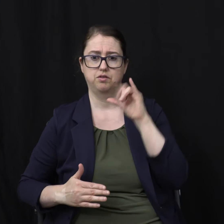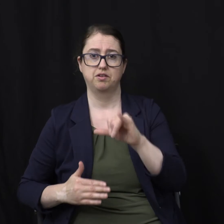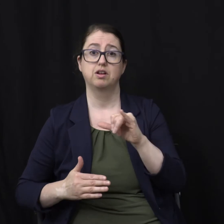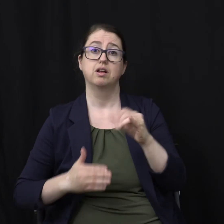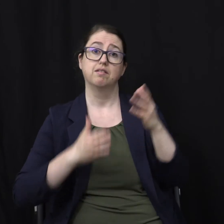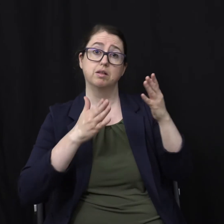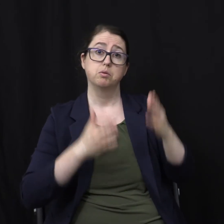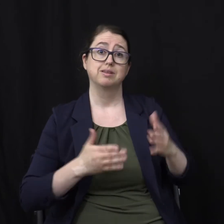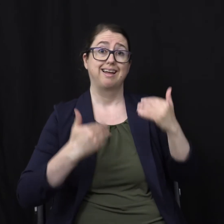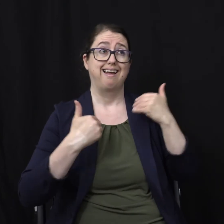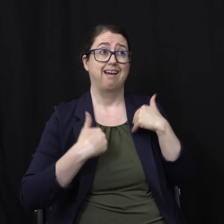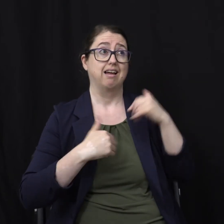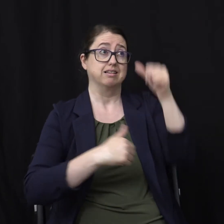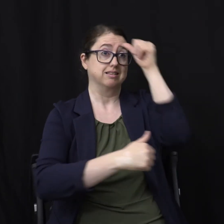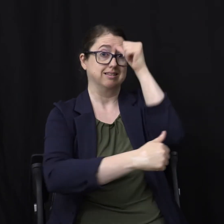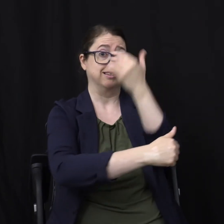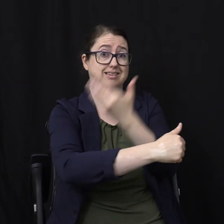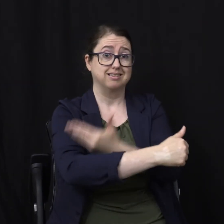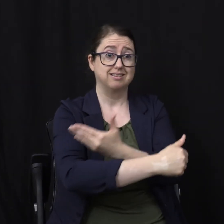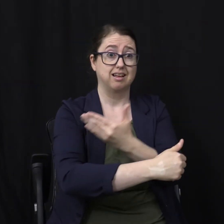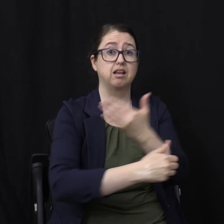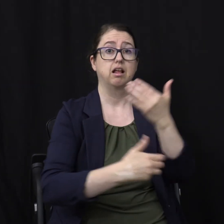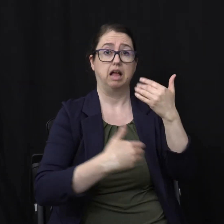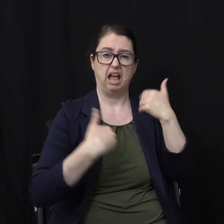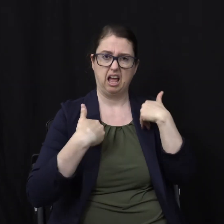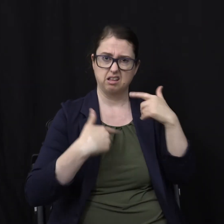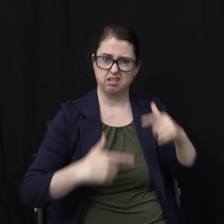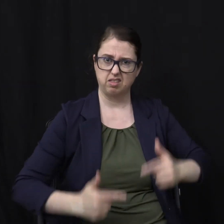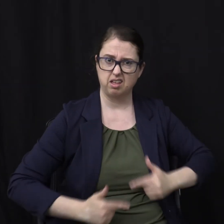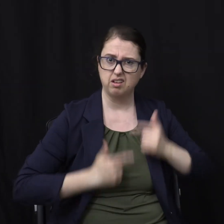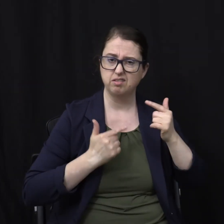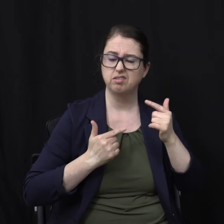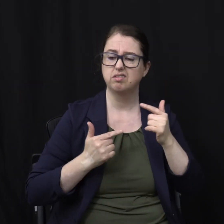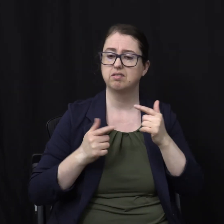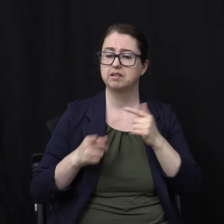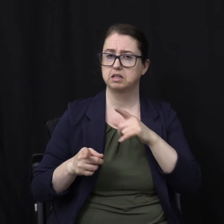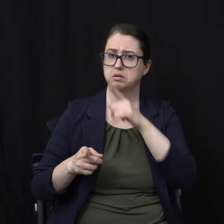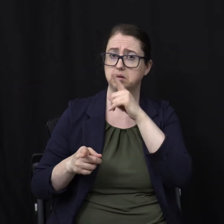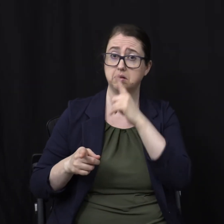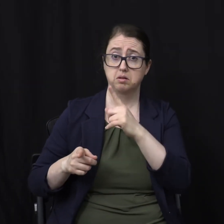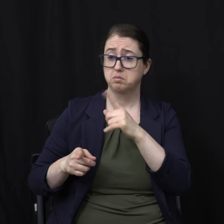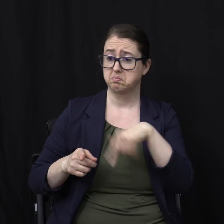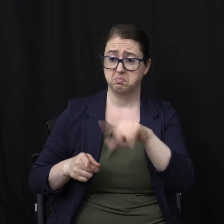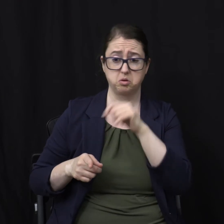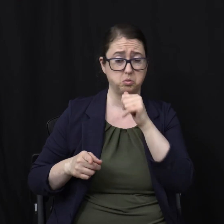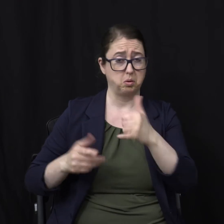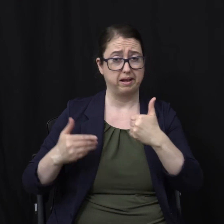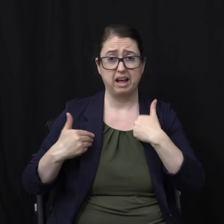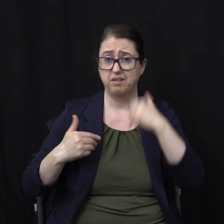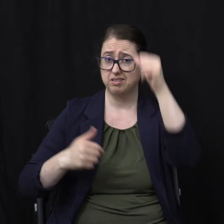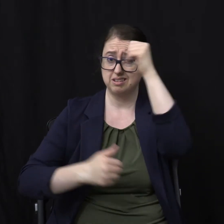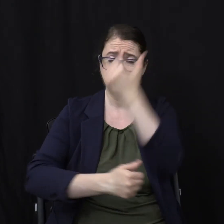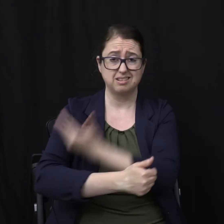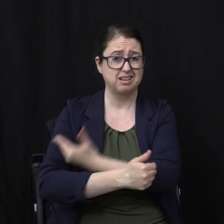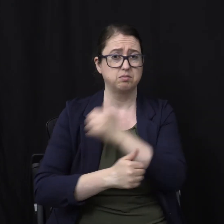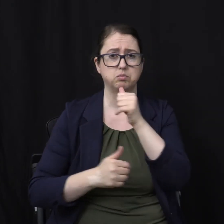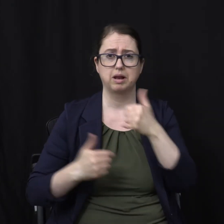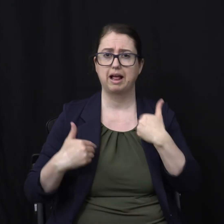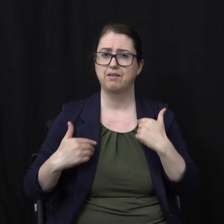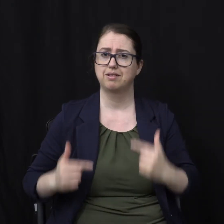life He who does not have the son Does not have life Don't you look how plain And clear It's like This is how I would say that To my three year old